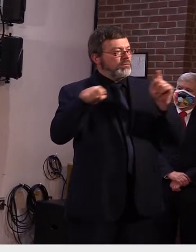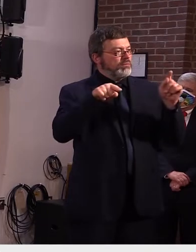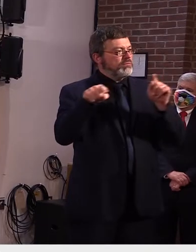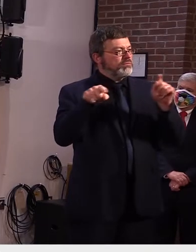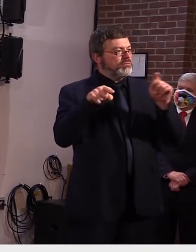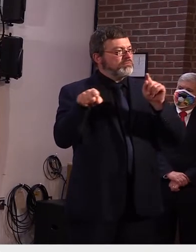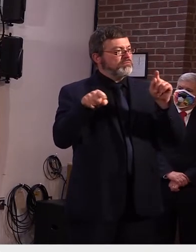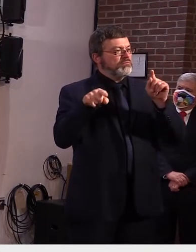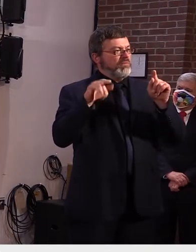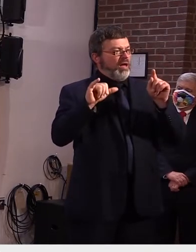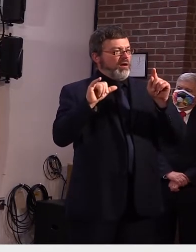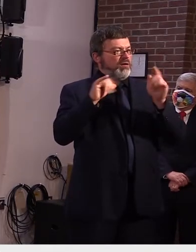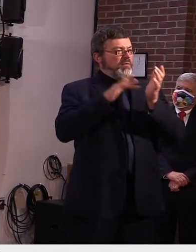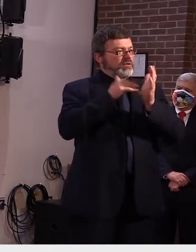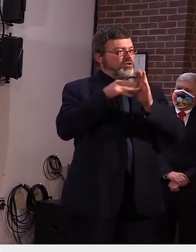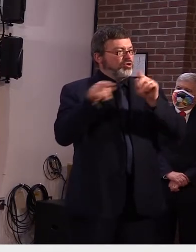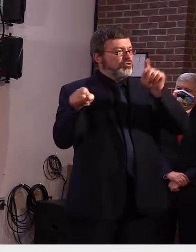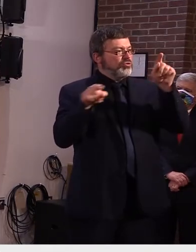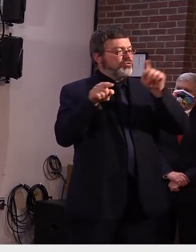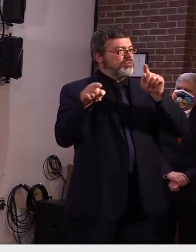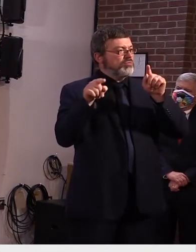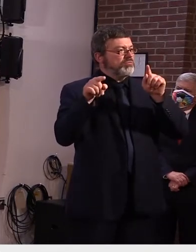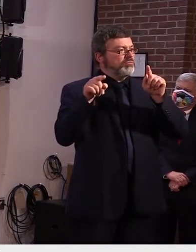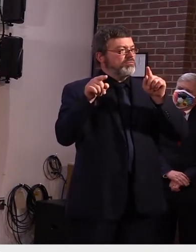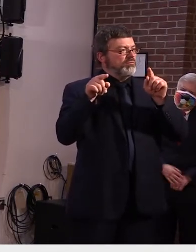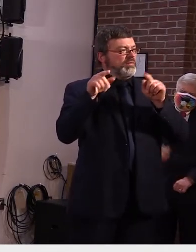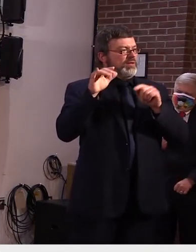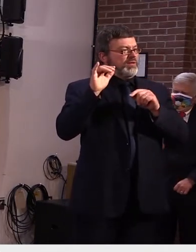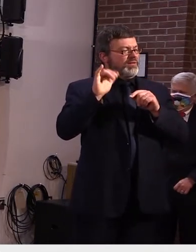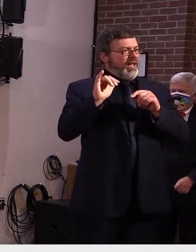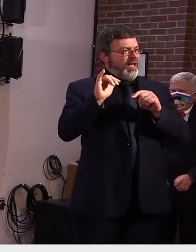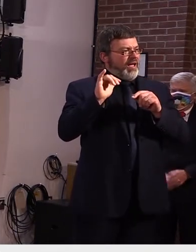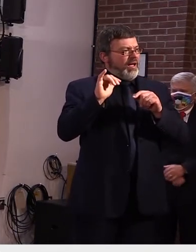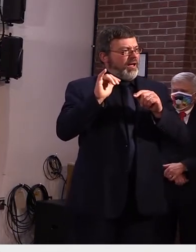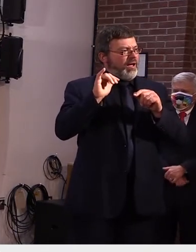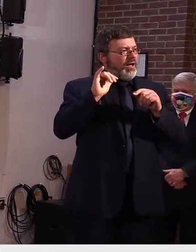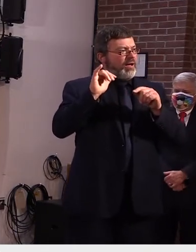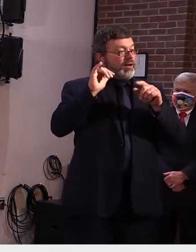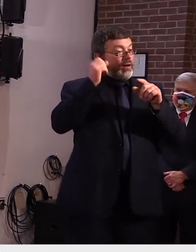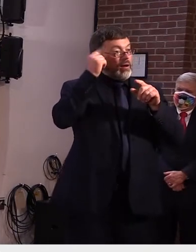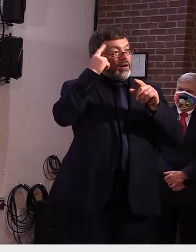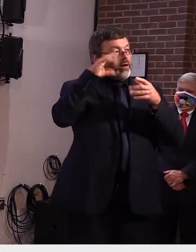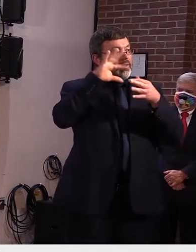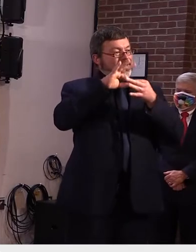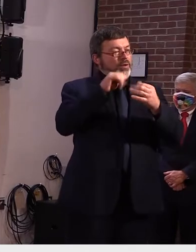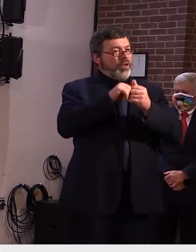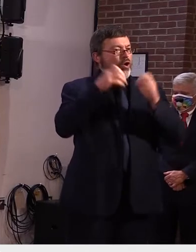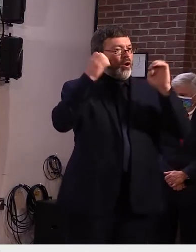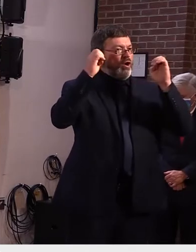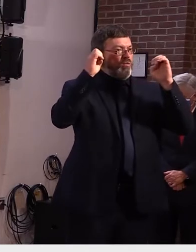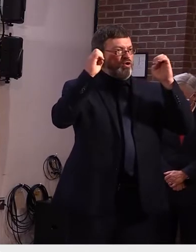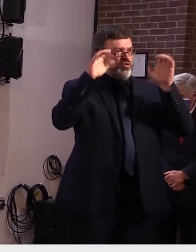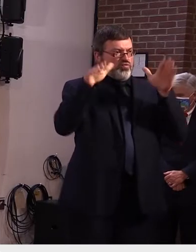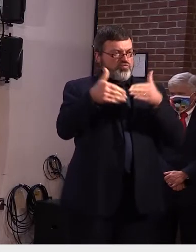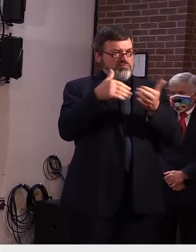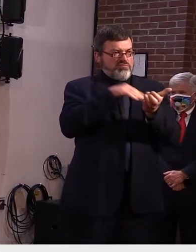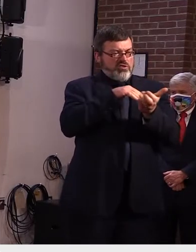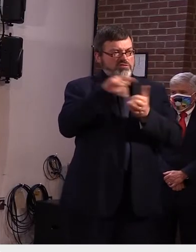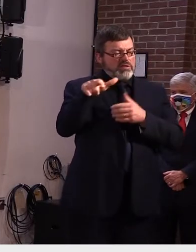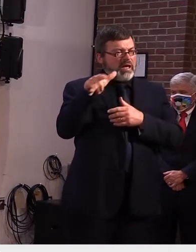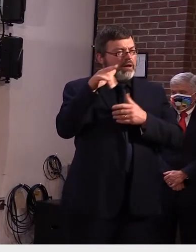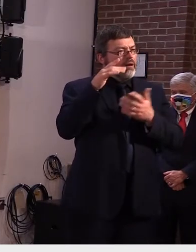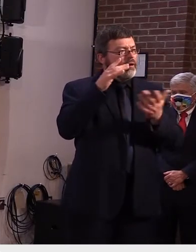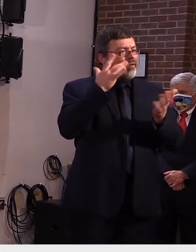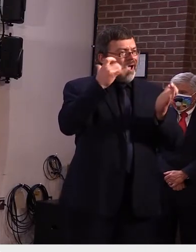people have been contact traced in connection with the er doctor and if any of those have come back